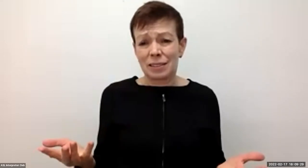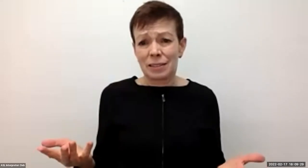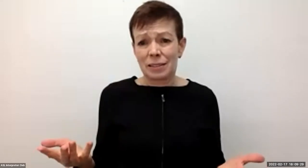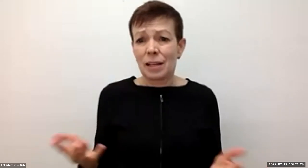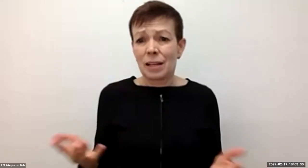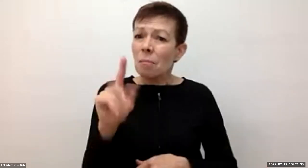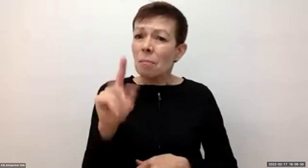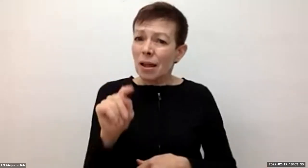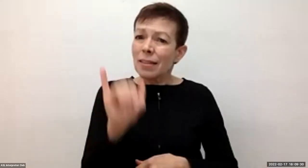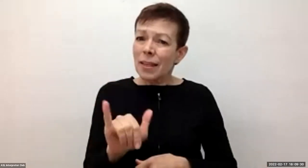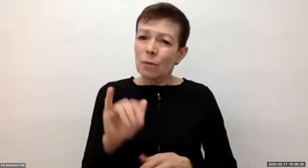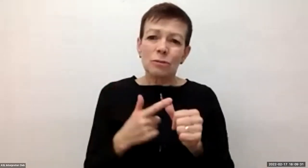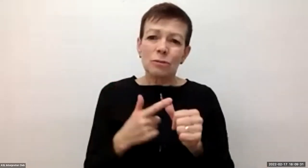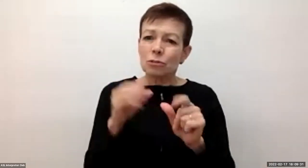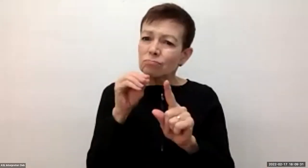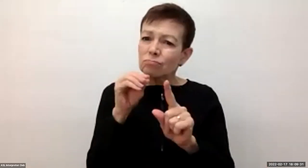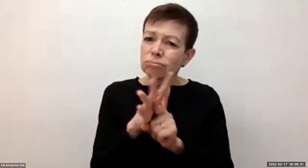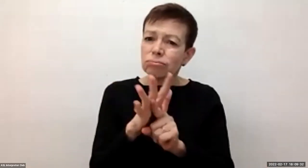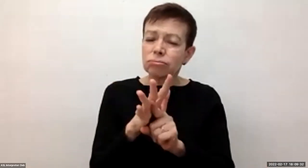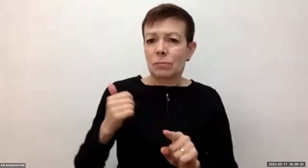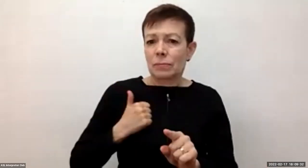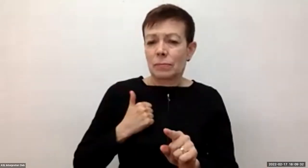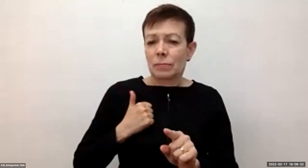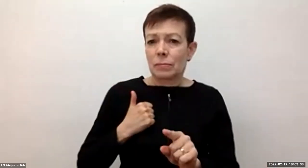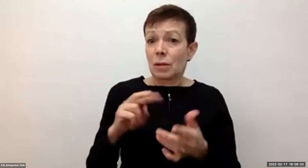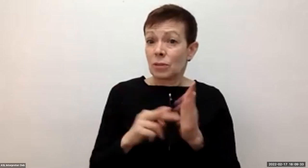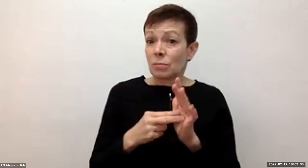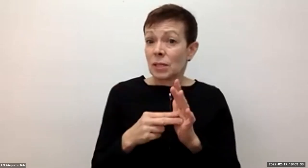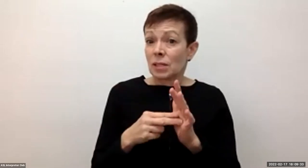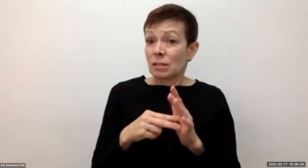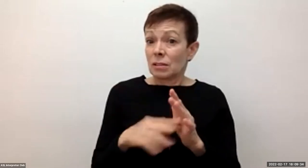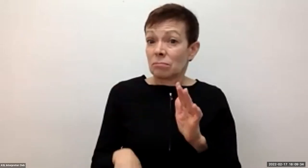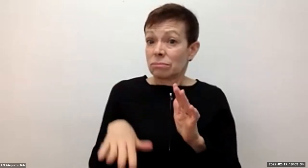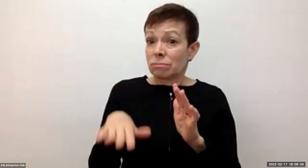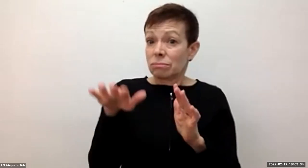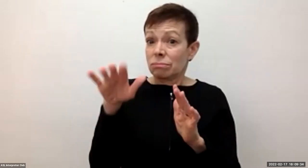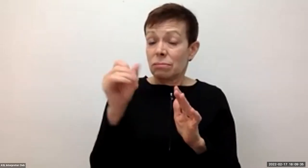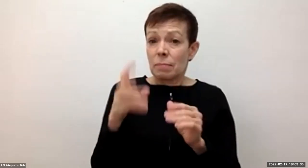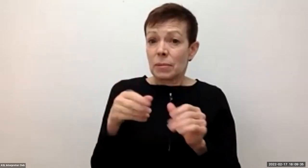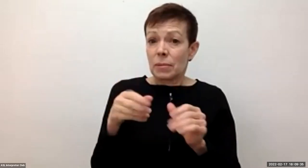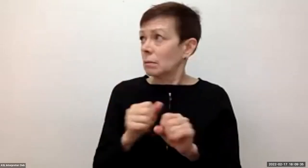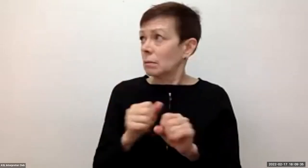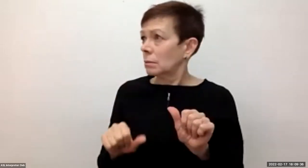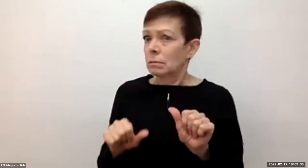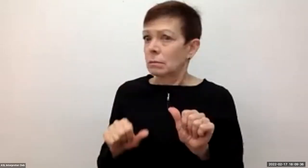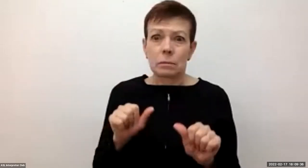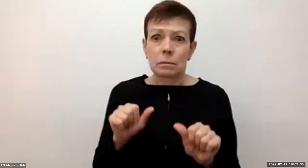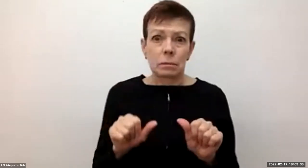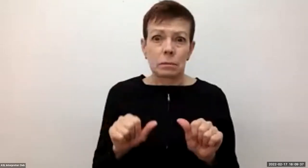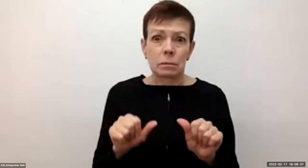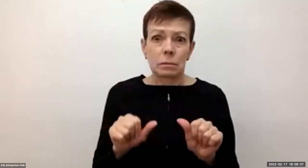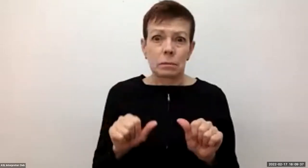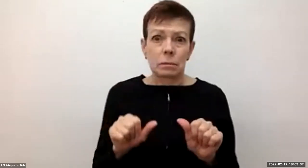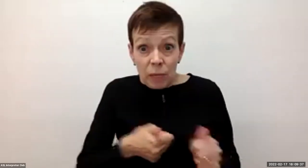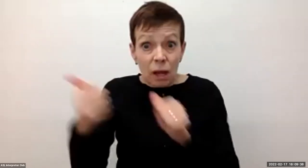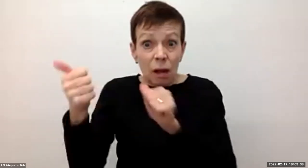to Canada, we have lived with a lot of uncertainty and fear for many years. It could all be taken away from us in